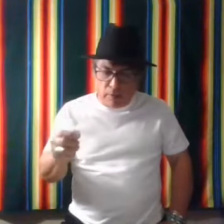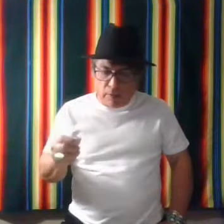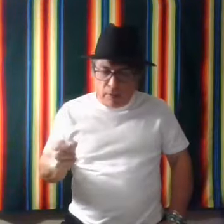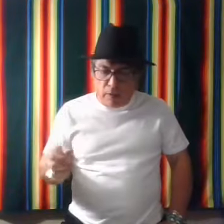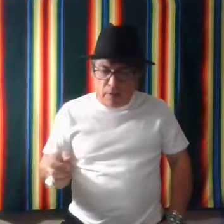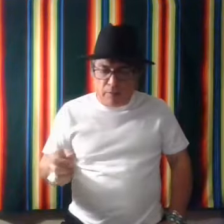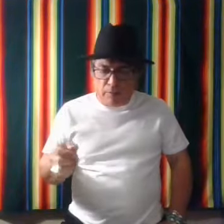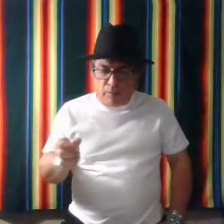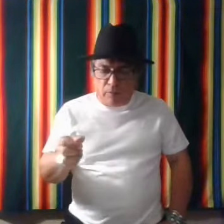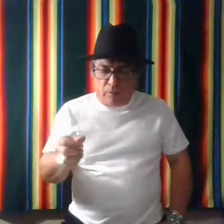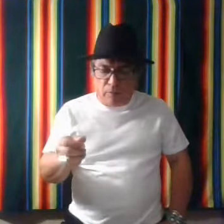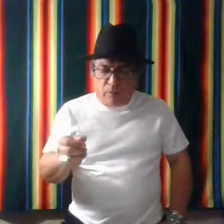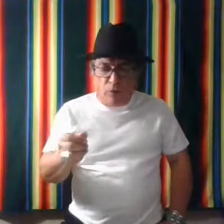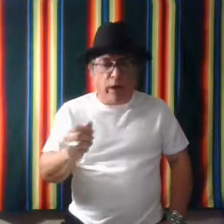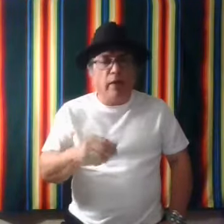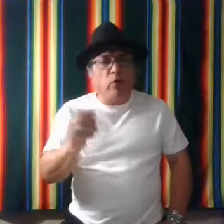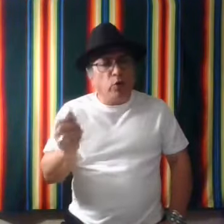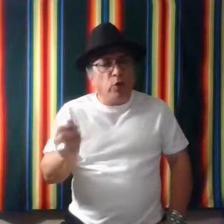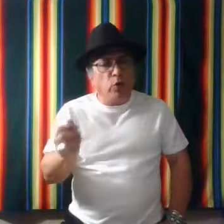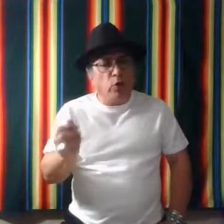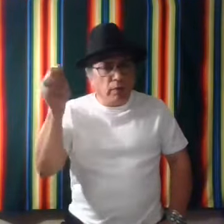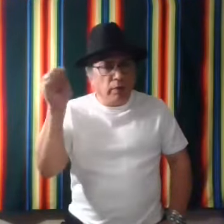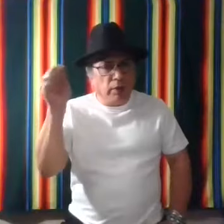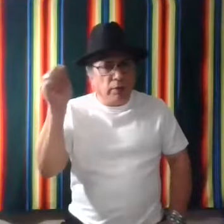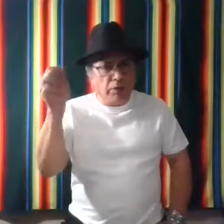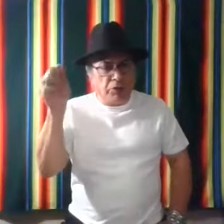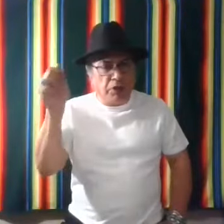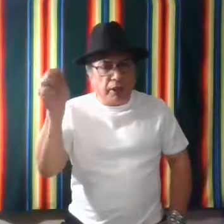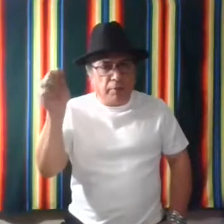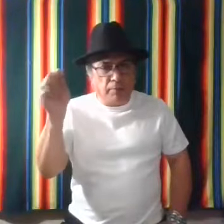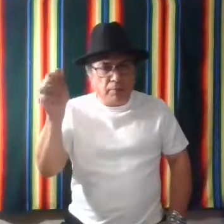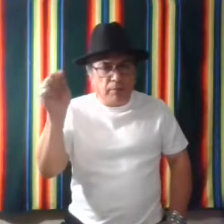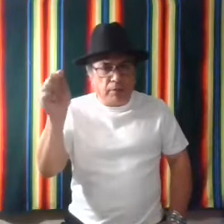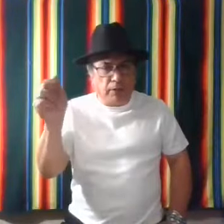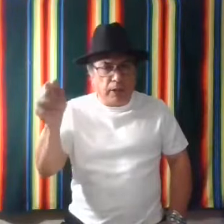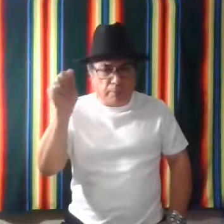Um, a rattle or gourd, you shake it like that.